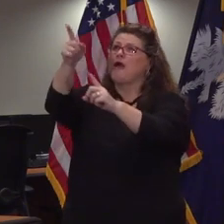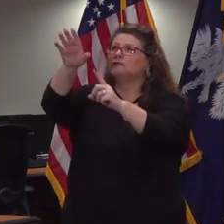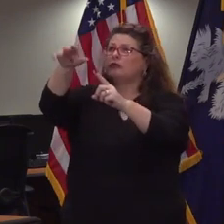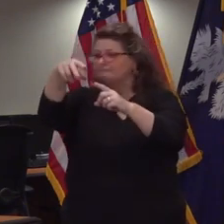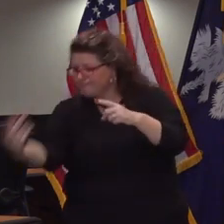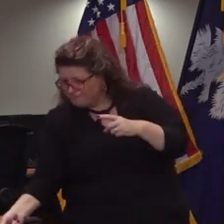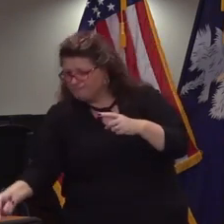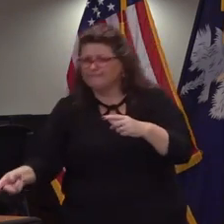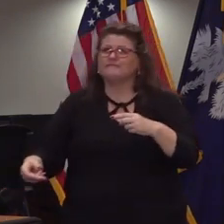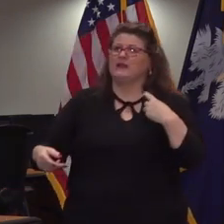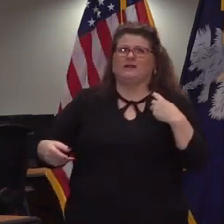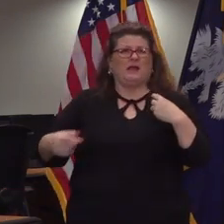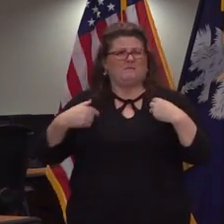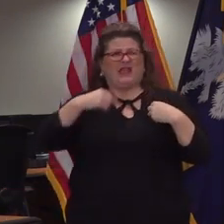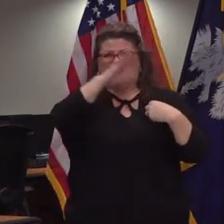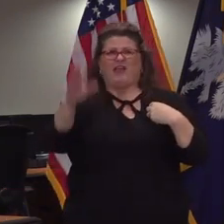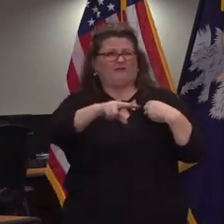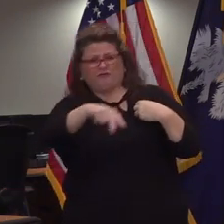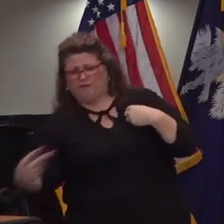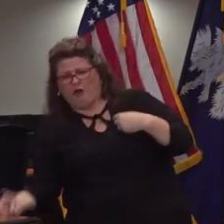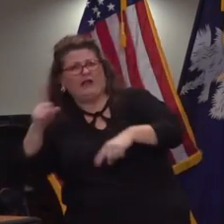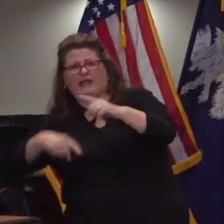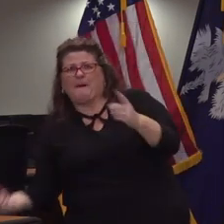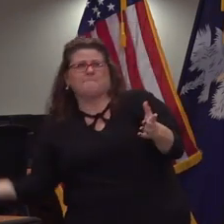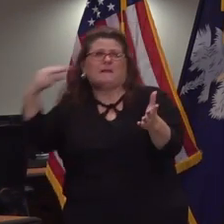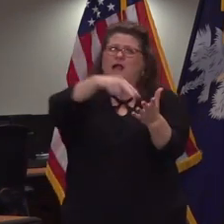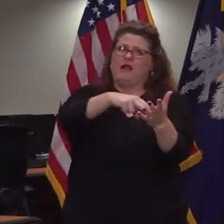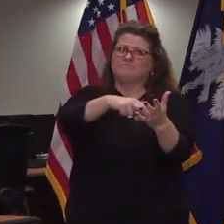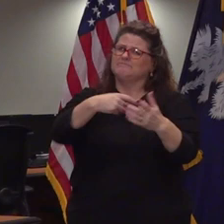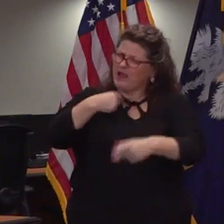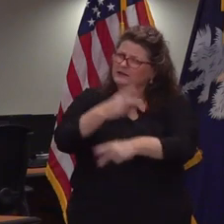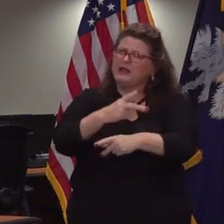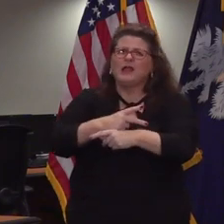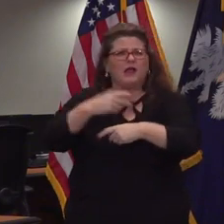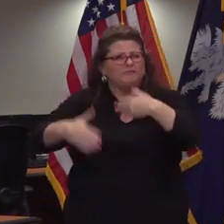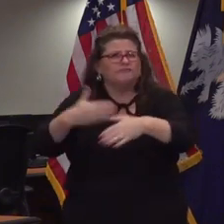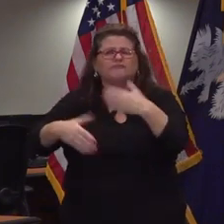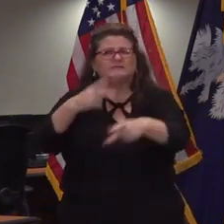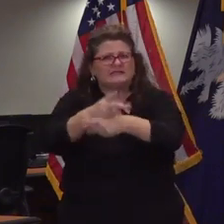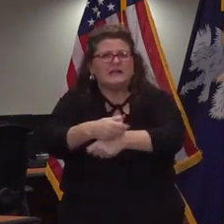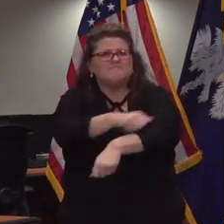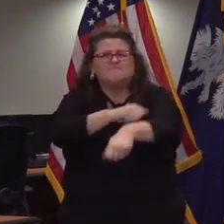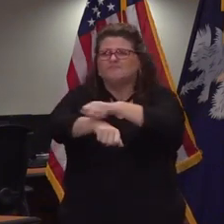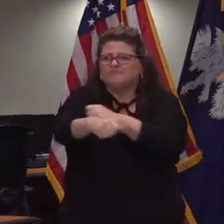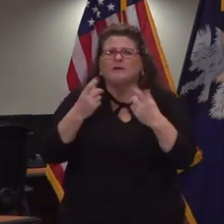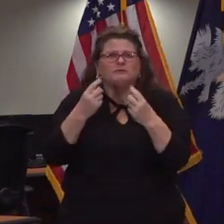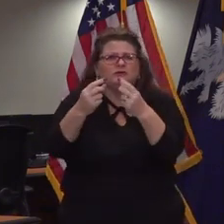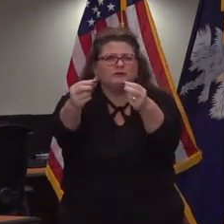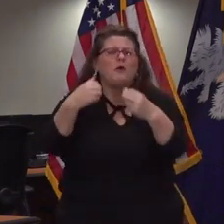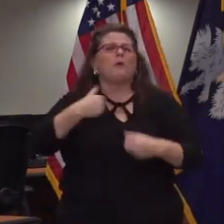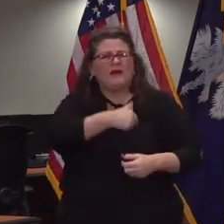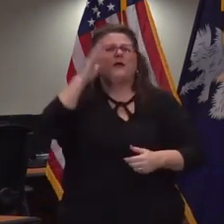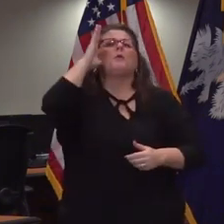down i'm either up i'm getting up and so that's what we're doing we're not down we we're we're getting up and we're going back to the top